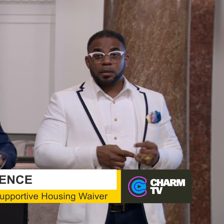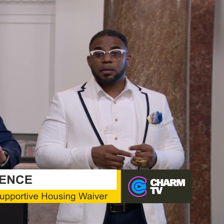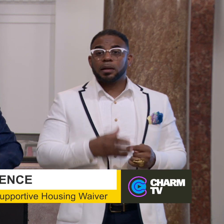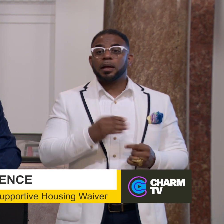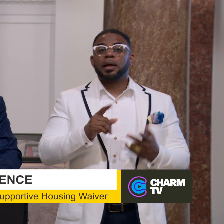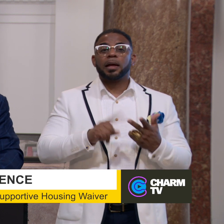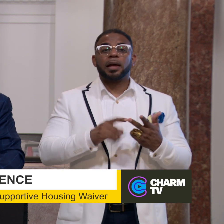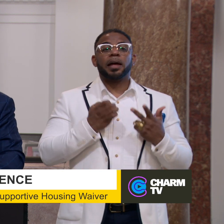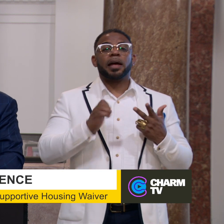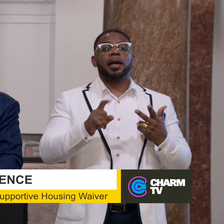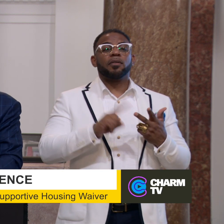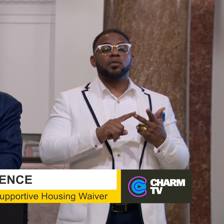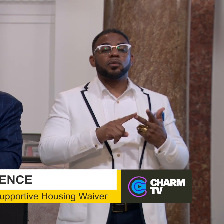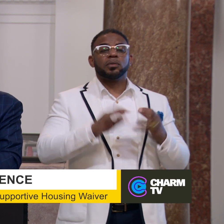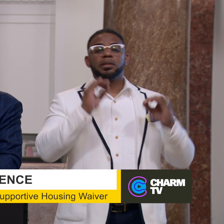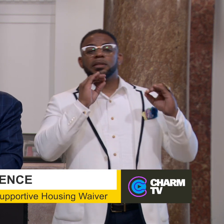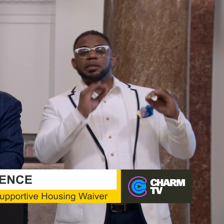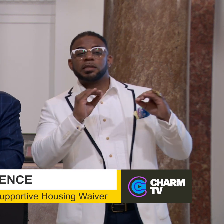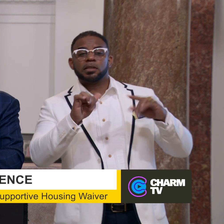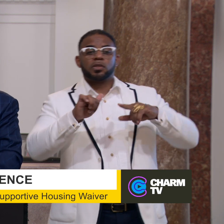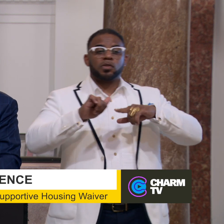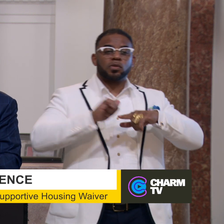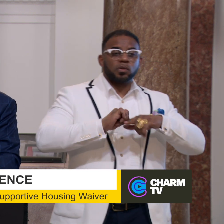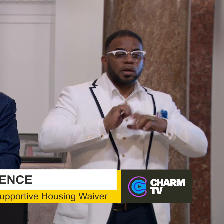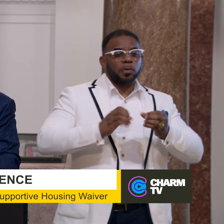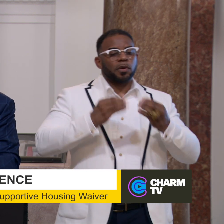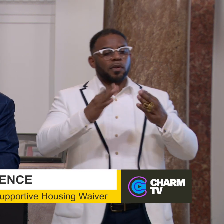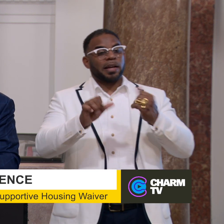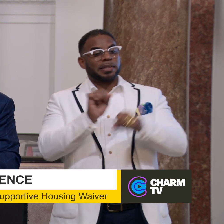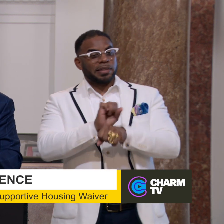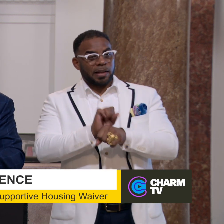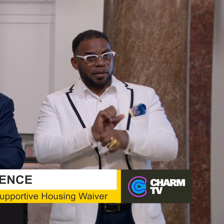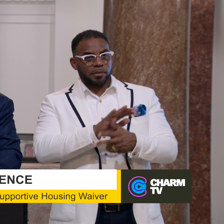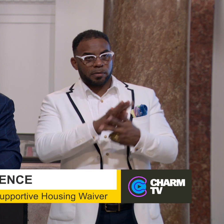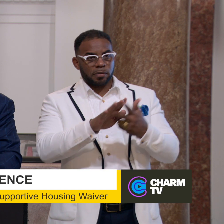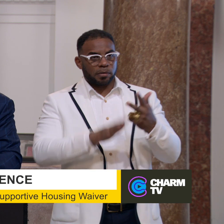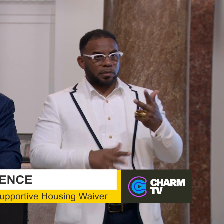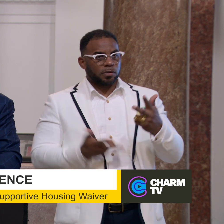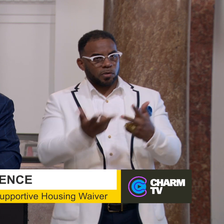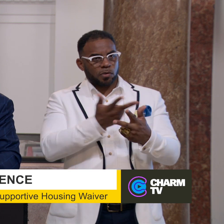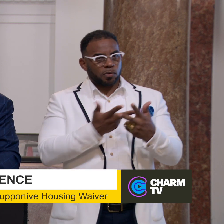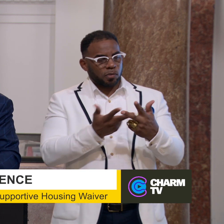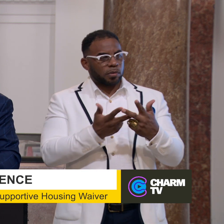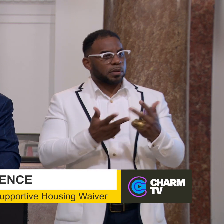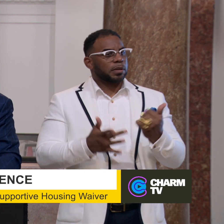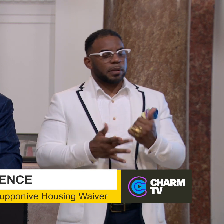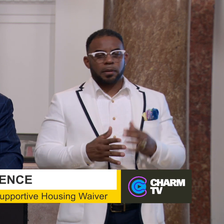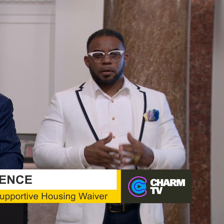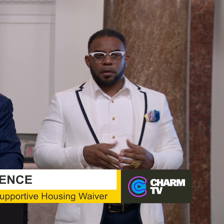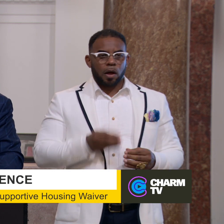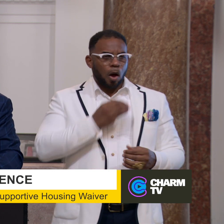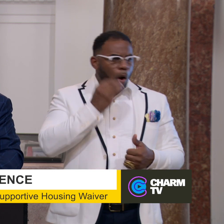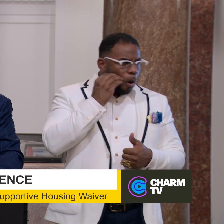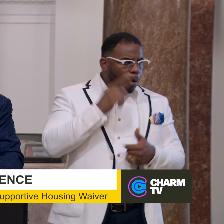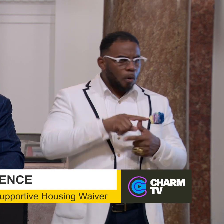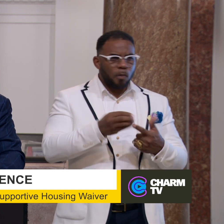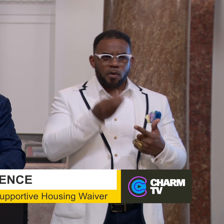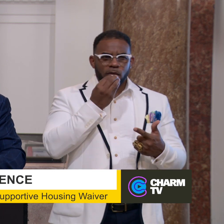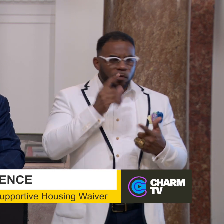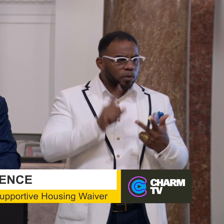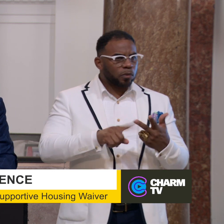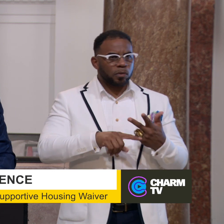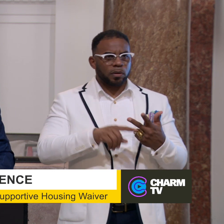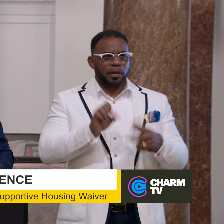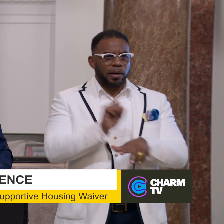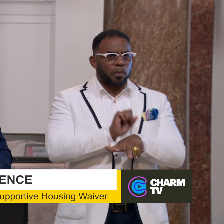and efforts to educate, train, and provide jobs, tripartite mission, homes, food,